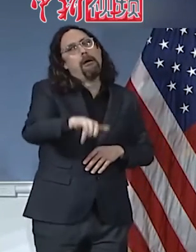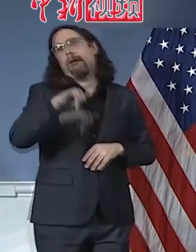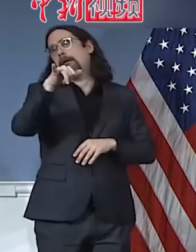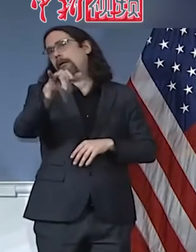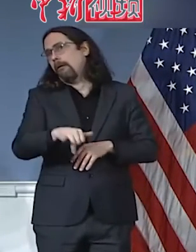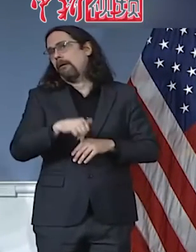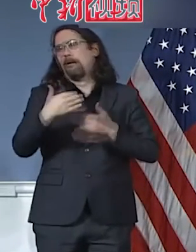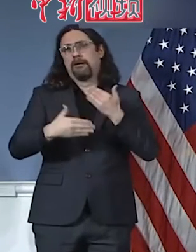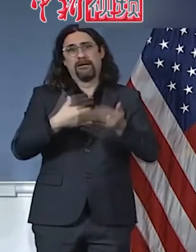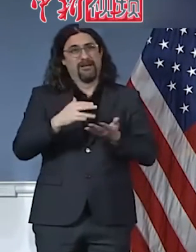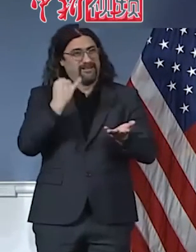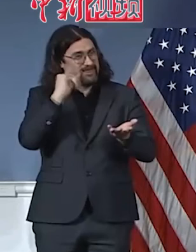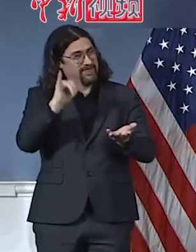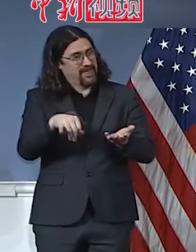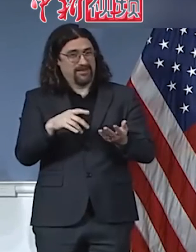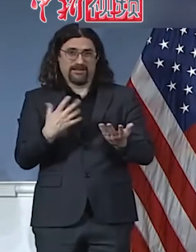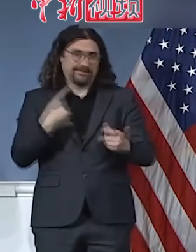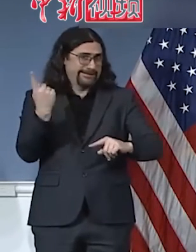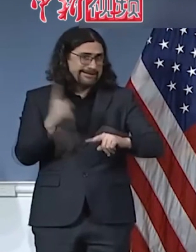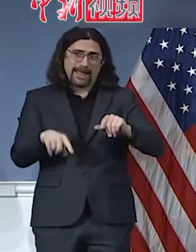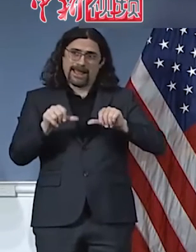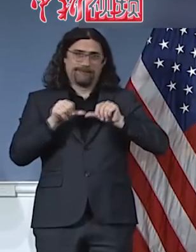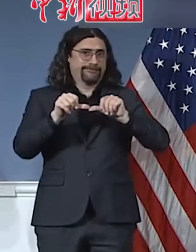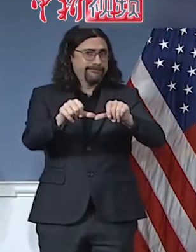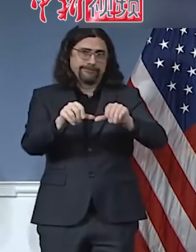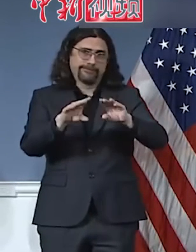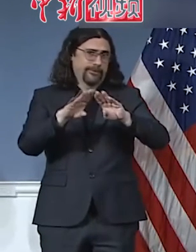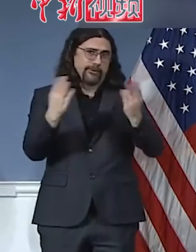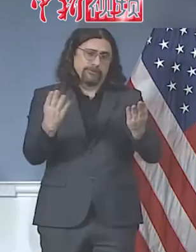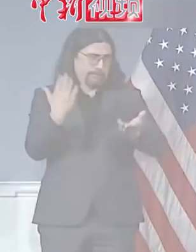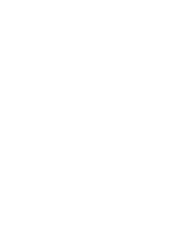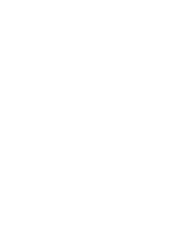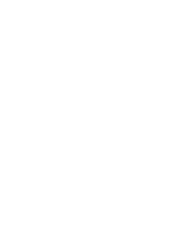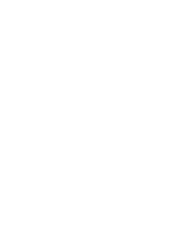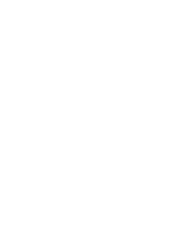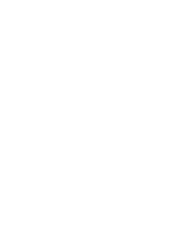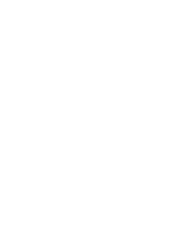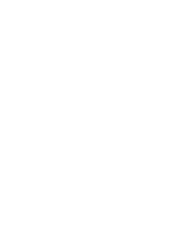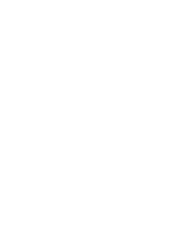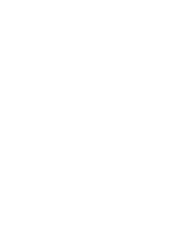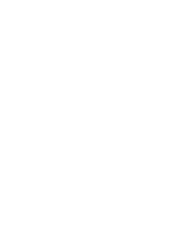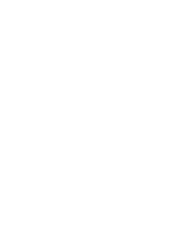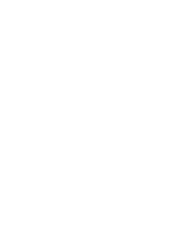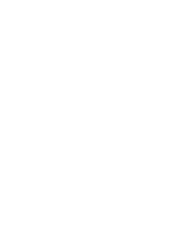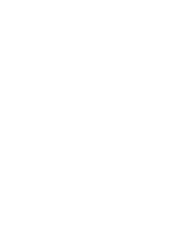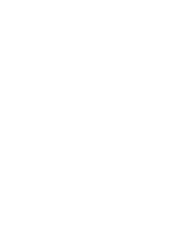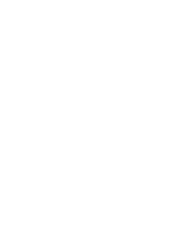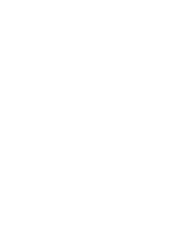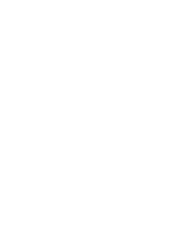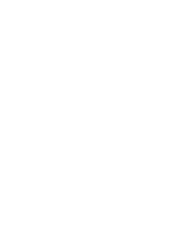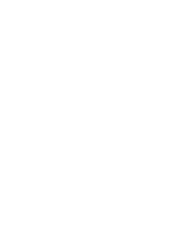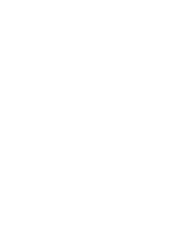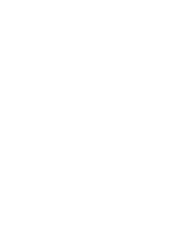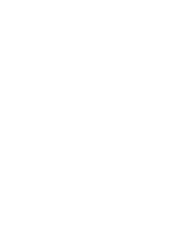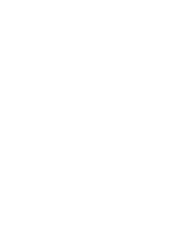at that point strongly consider shutting them down it's not something i want to do i really don't want to do that you you you you you